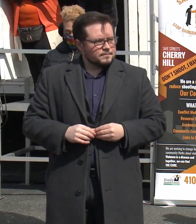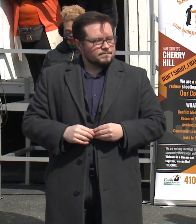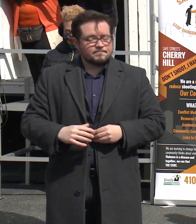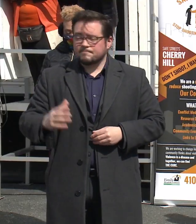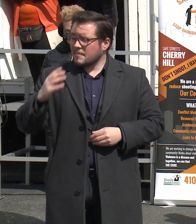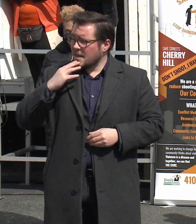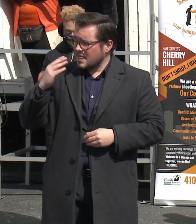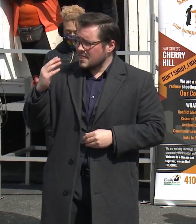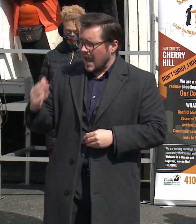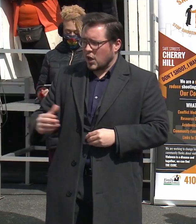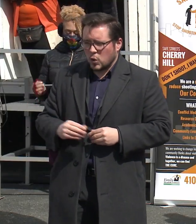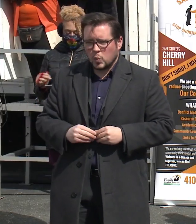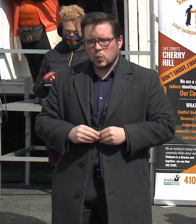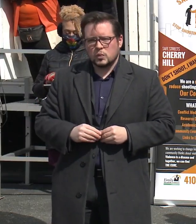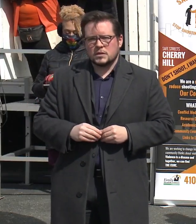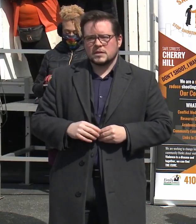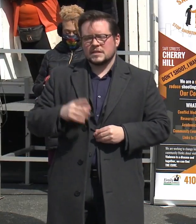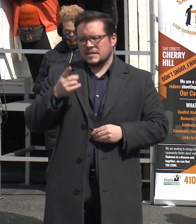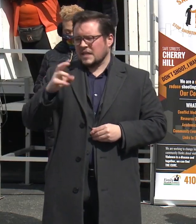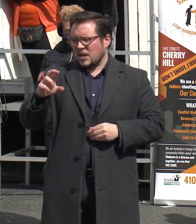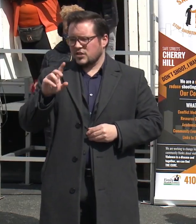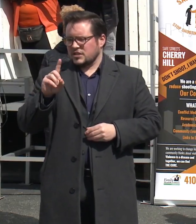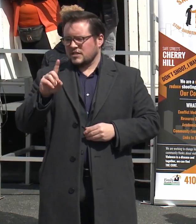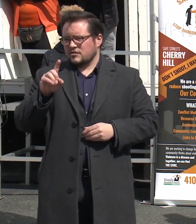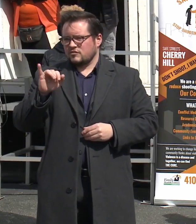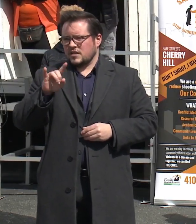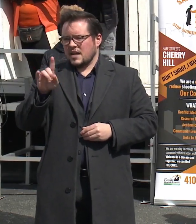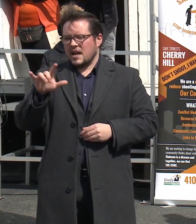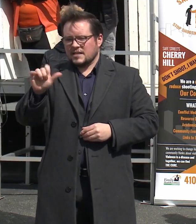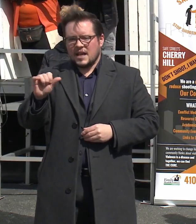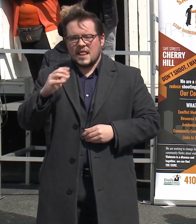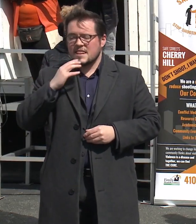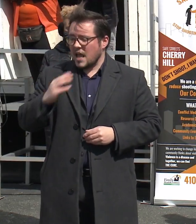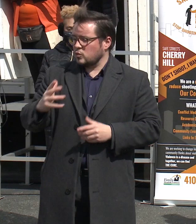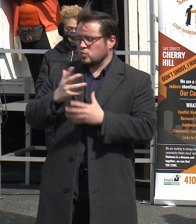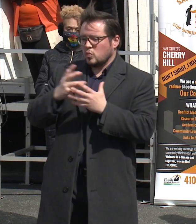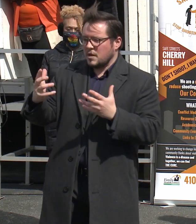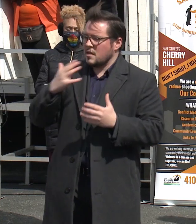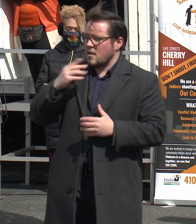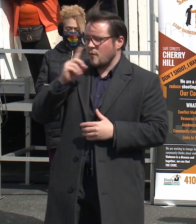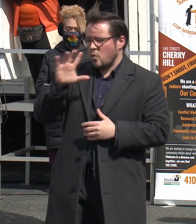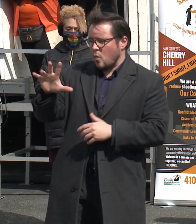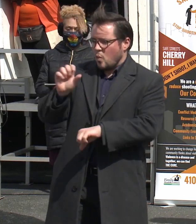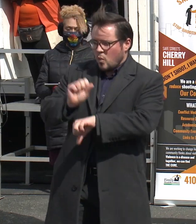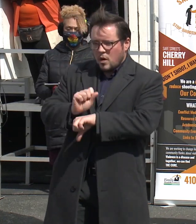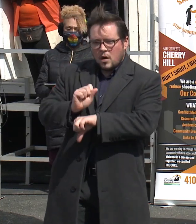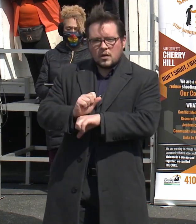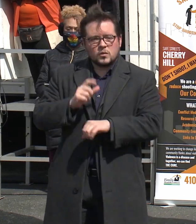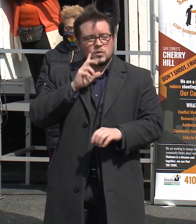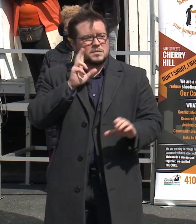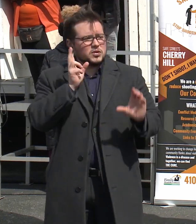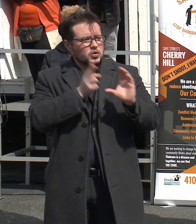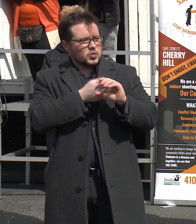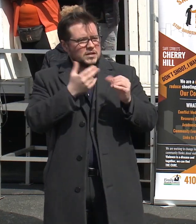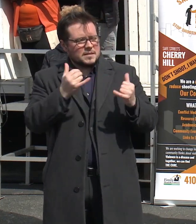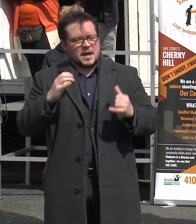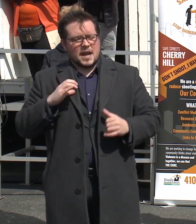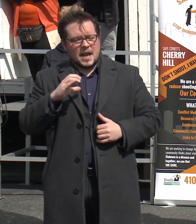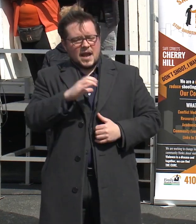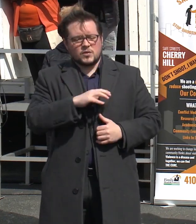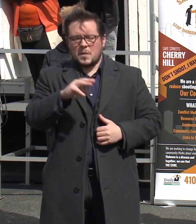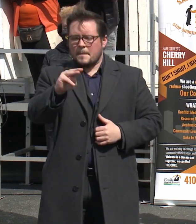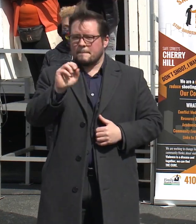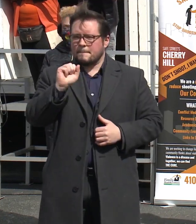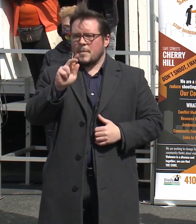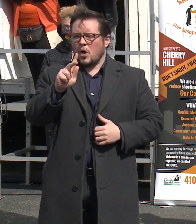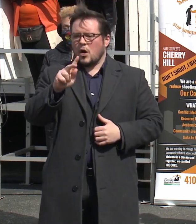Thank you, Dr. Jarraza. Thank you so much, and thank you for your work. We have been joined by Councilman Mark Conway,